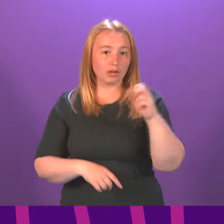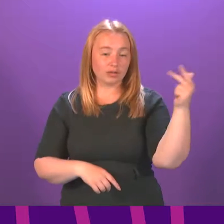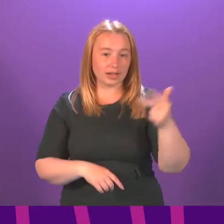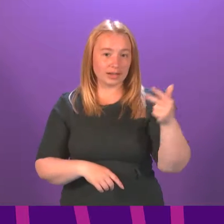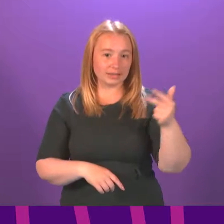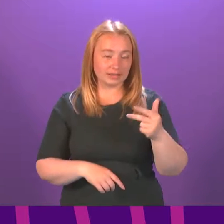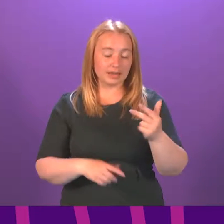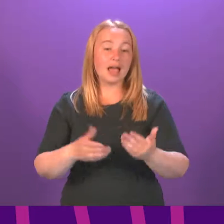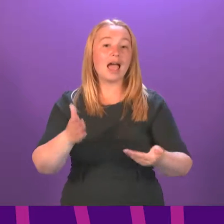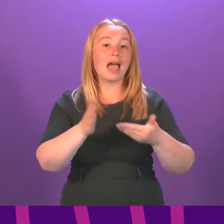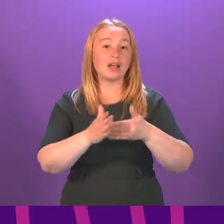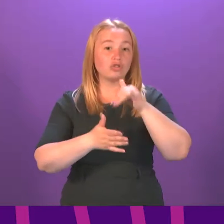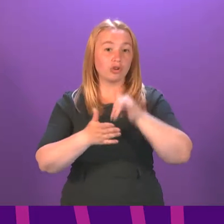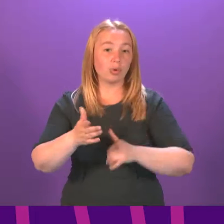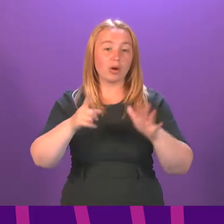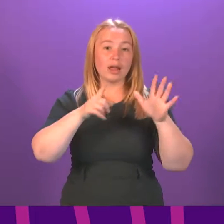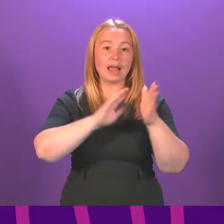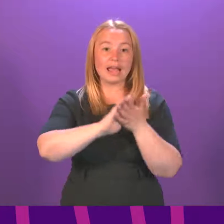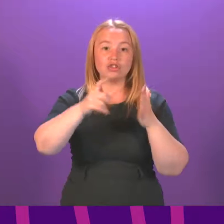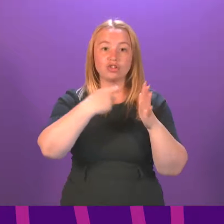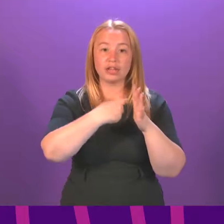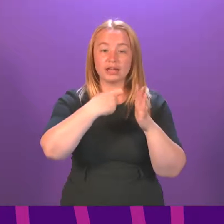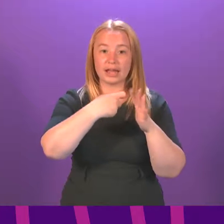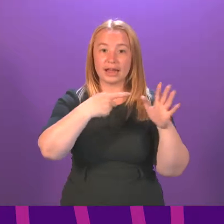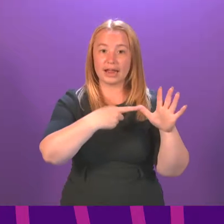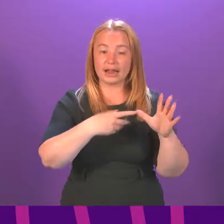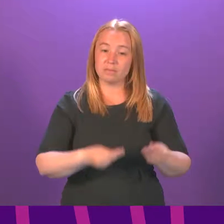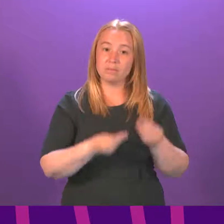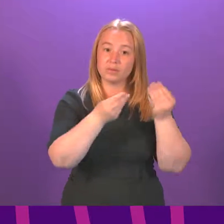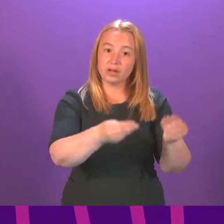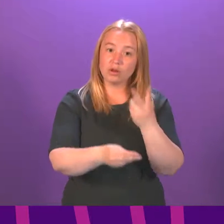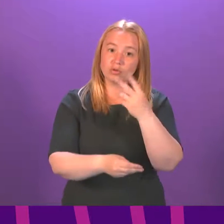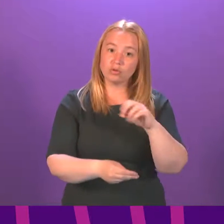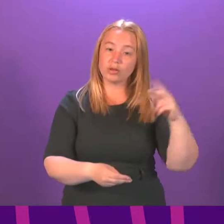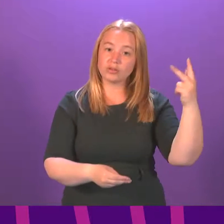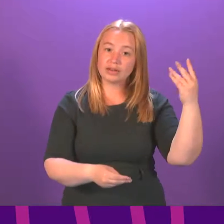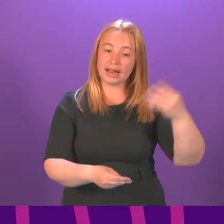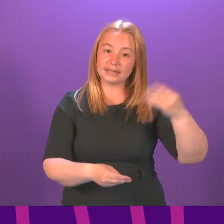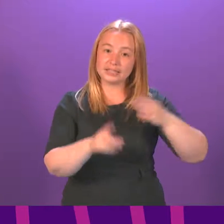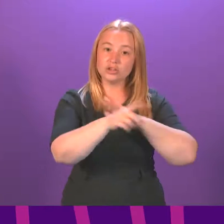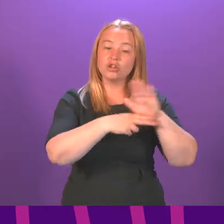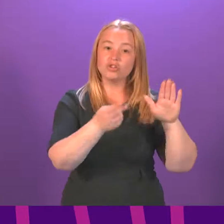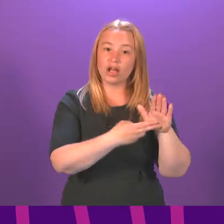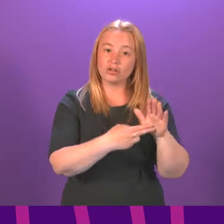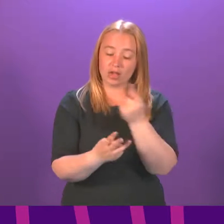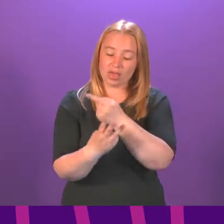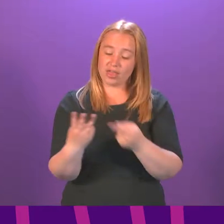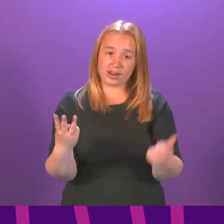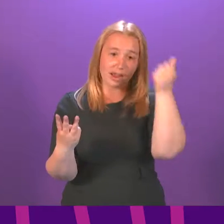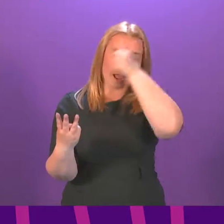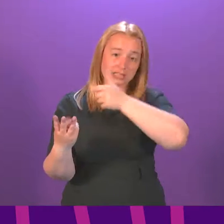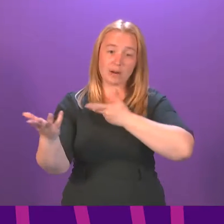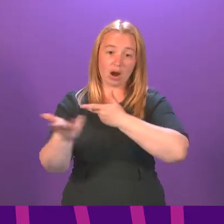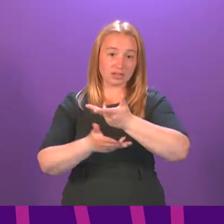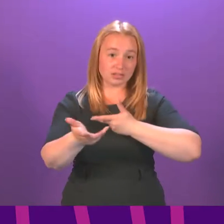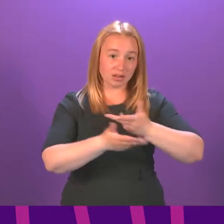A further report by HKA consultants was put to ministers in January 2019. All three of these expert independent consultants